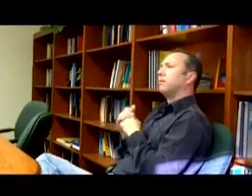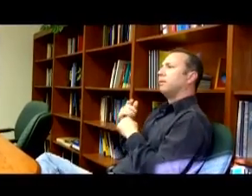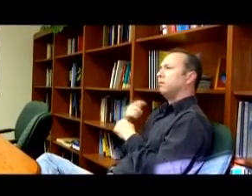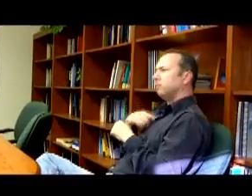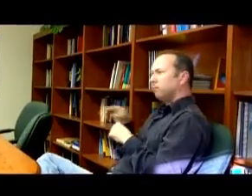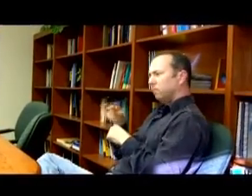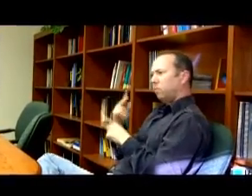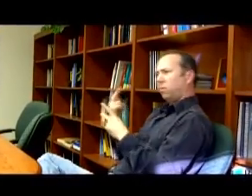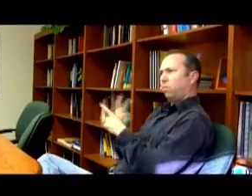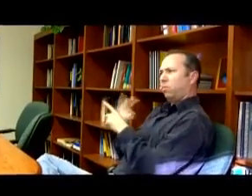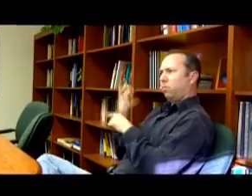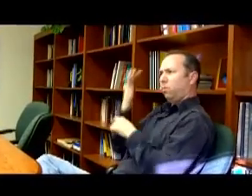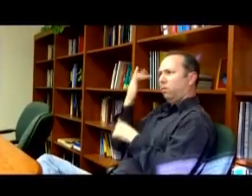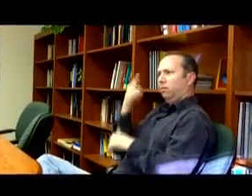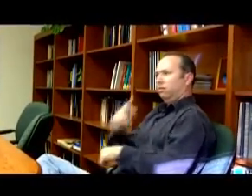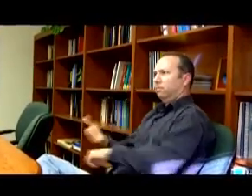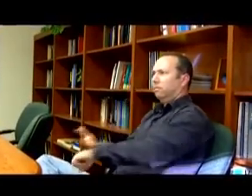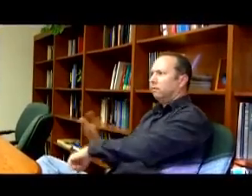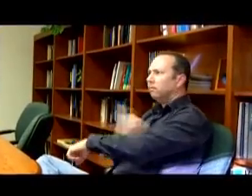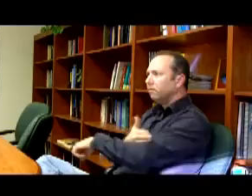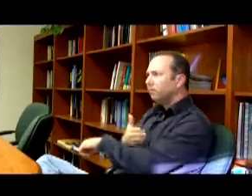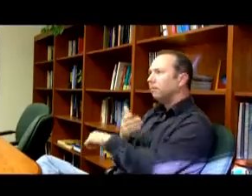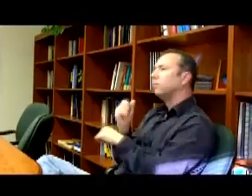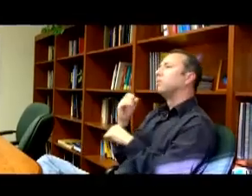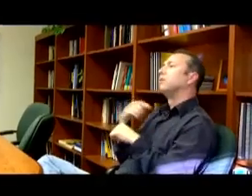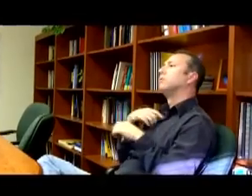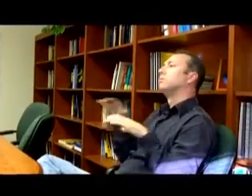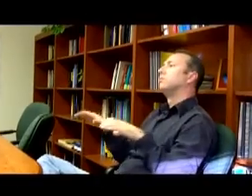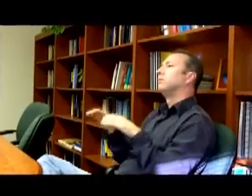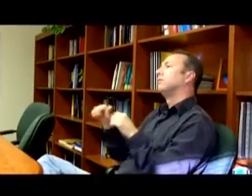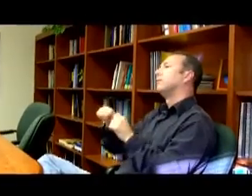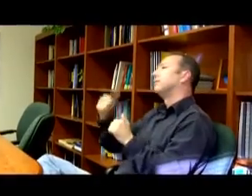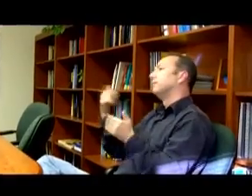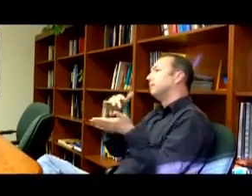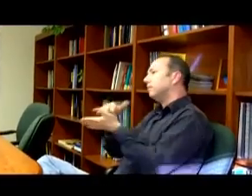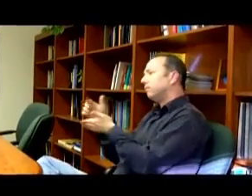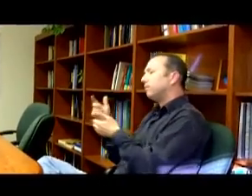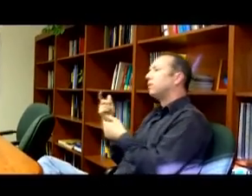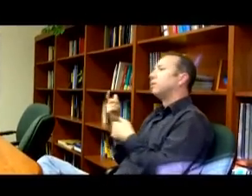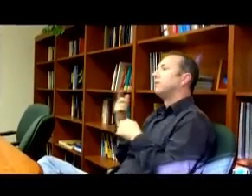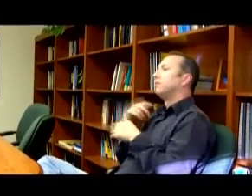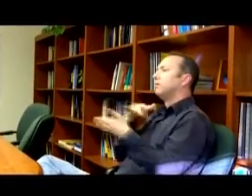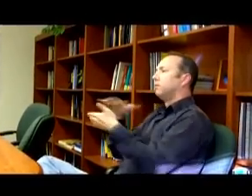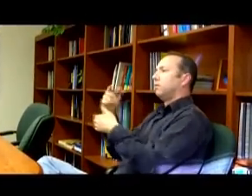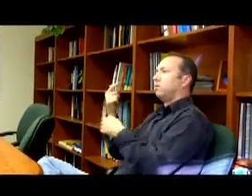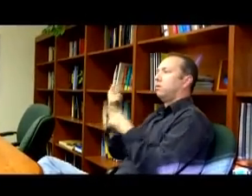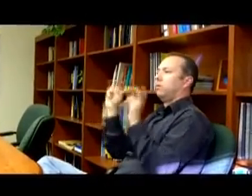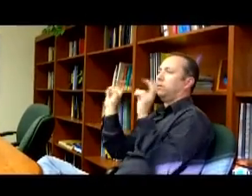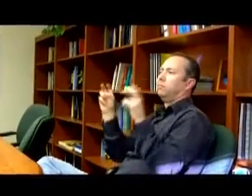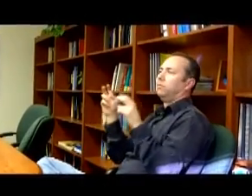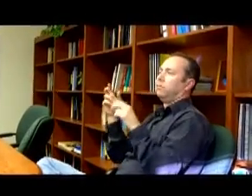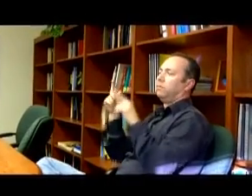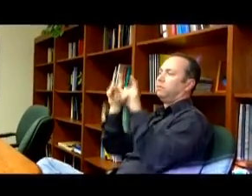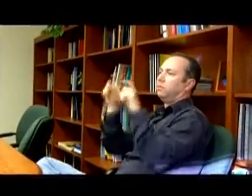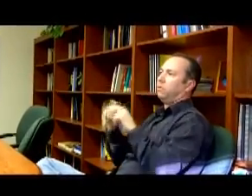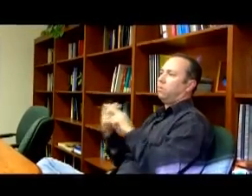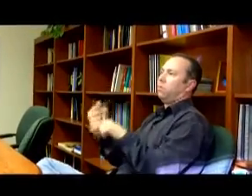why they're so much better at this task. And so in a study, we looked at a test called the Global